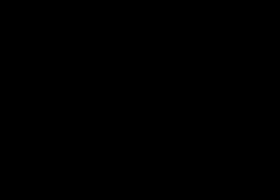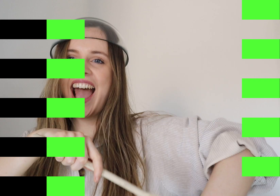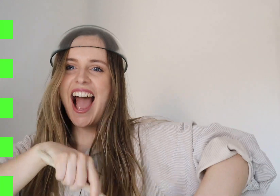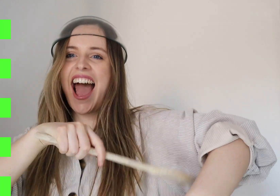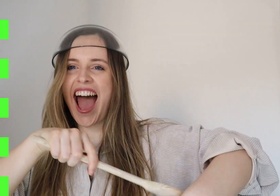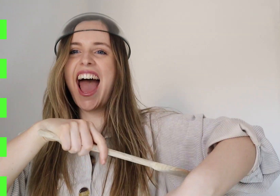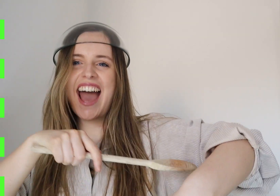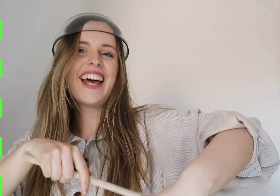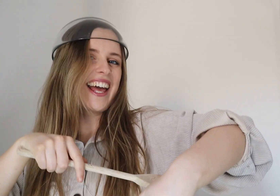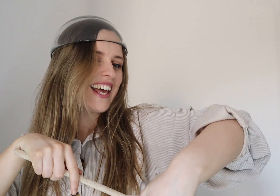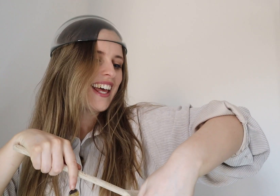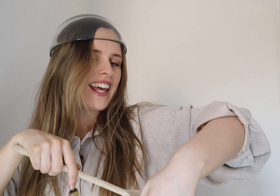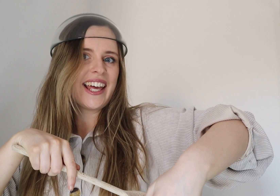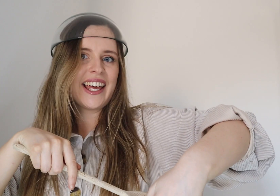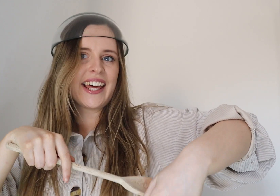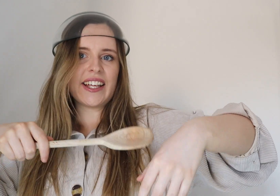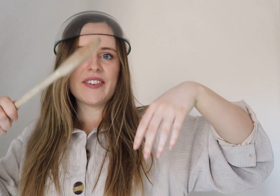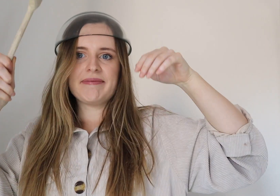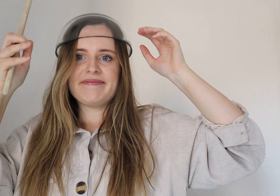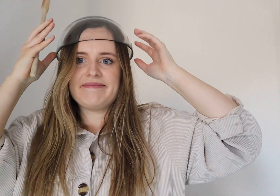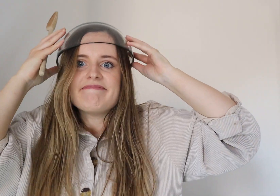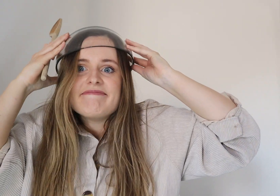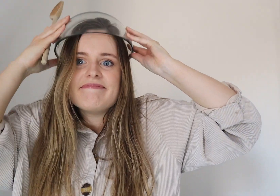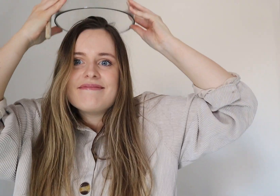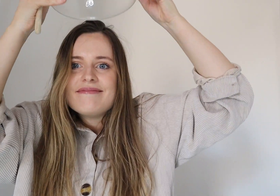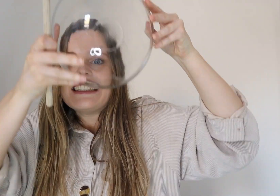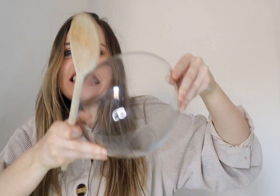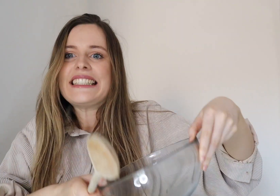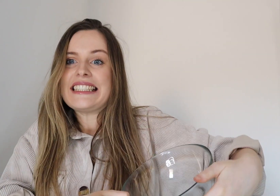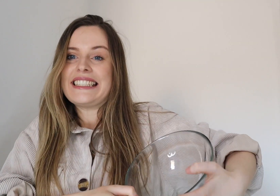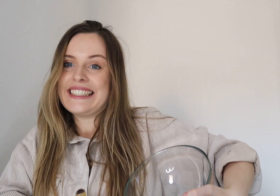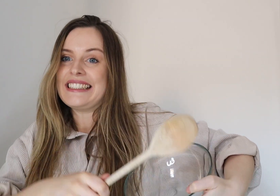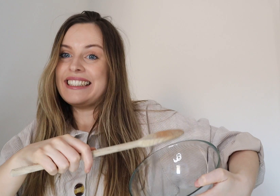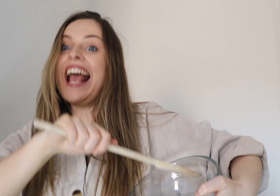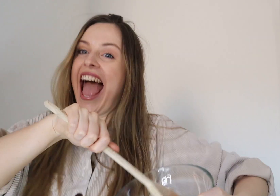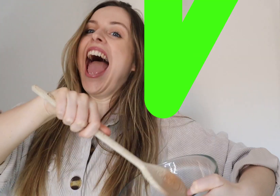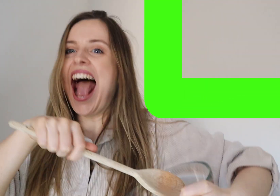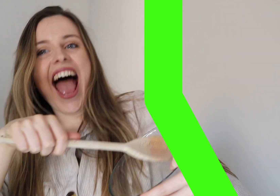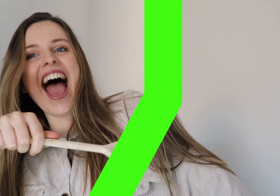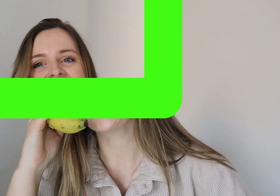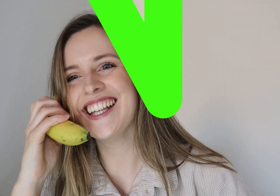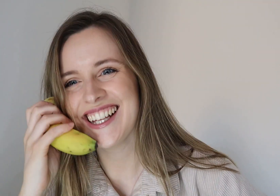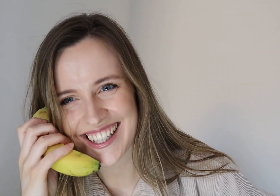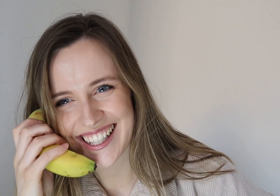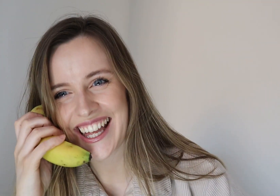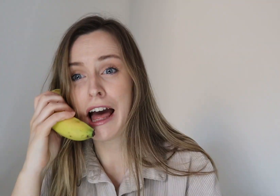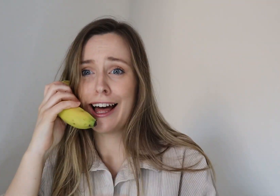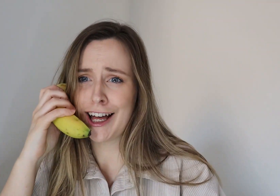Welcome to the Messy Kitchen with your host, Ms. G. Welcome to the Messy Kitchen for